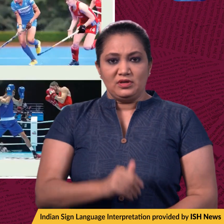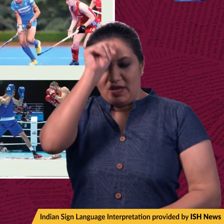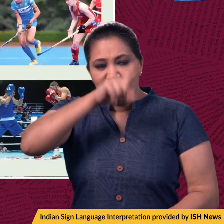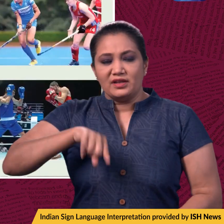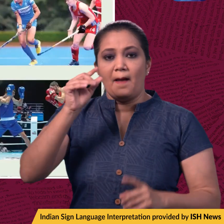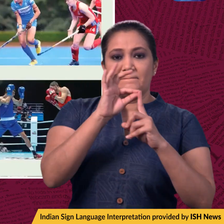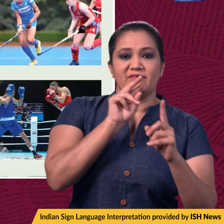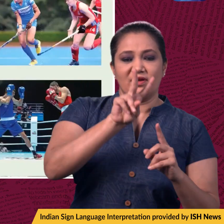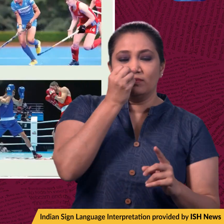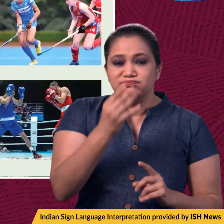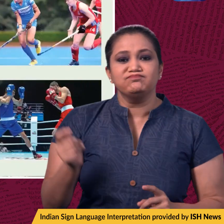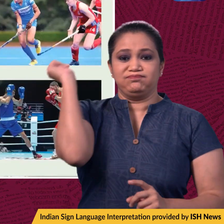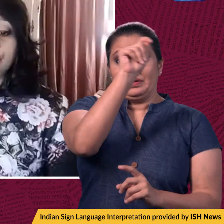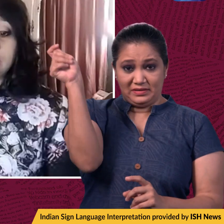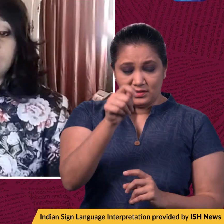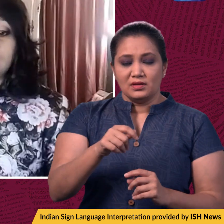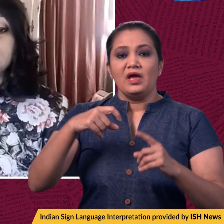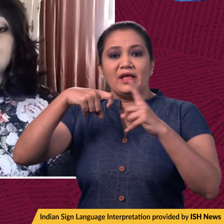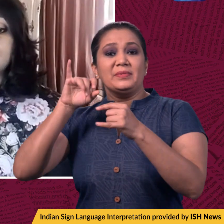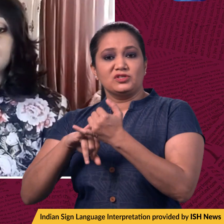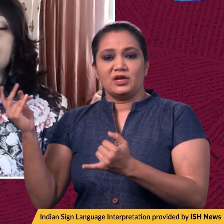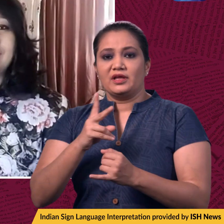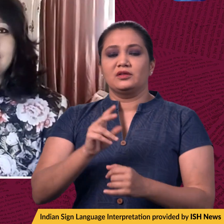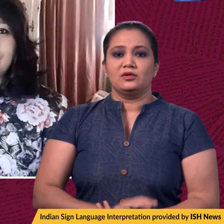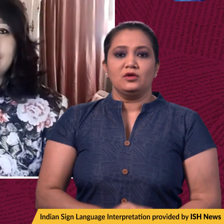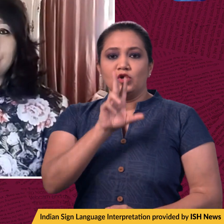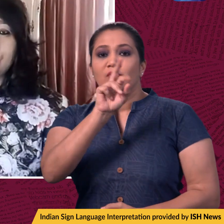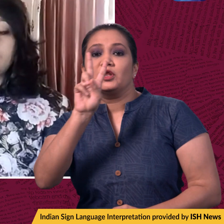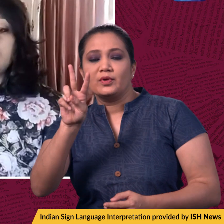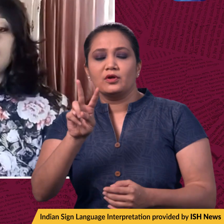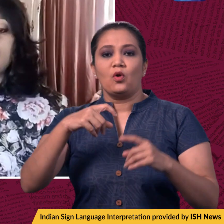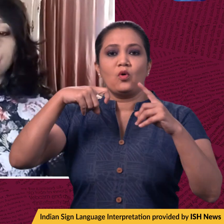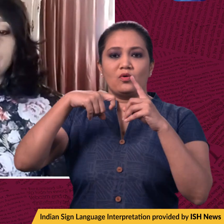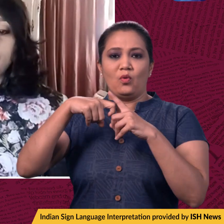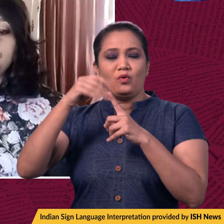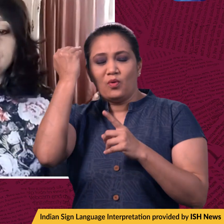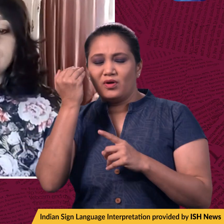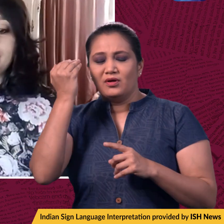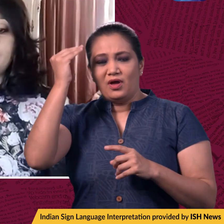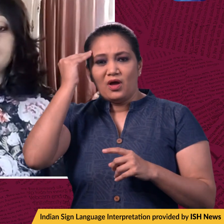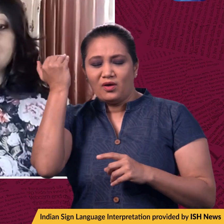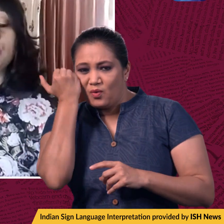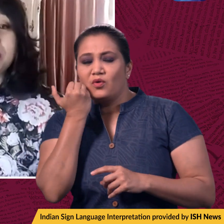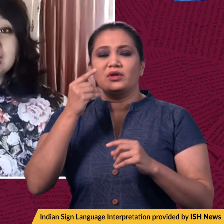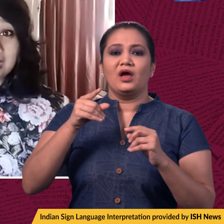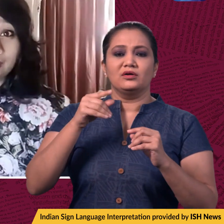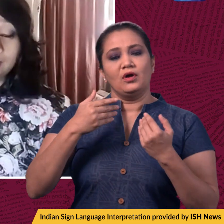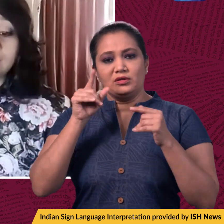shuttlers PV Sindhu and Kidambi Shrikant entered the 2022 Korea Open Semifinals in the Women's Singles